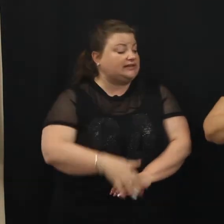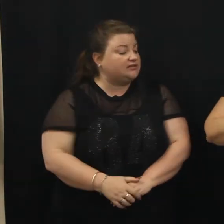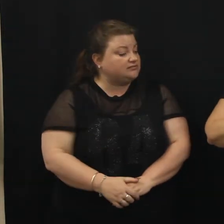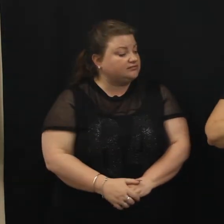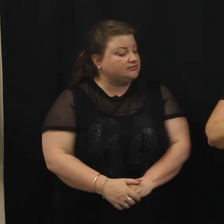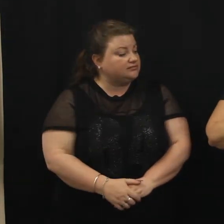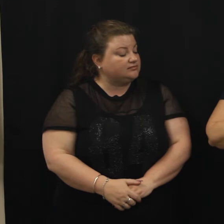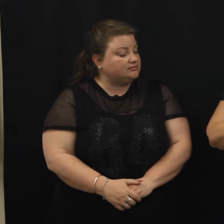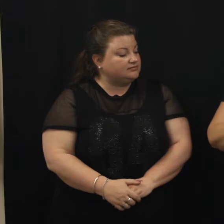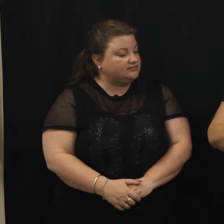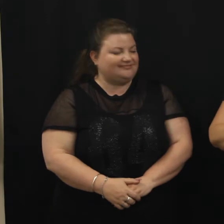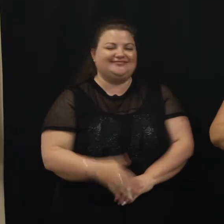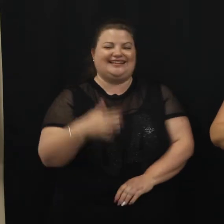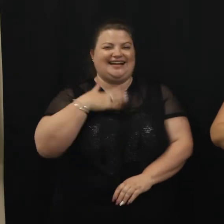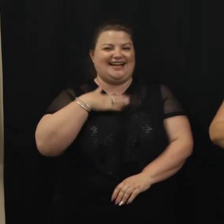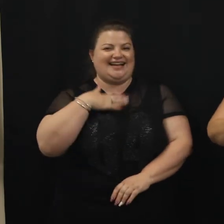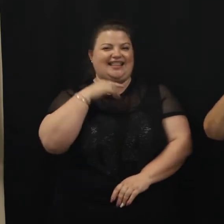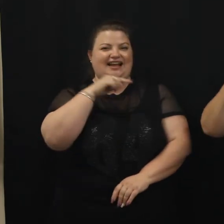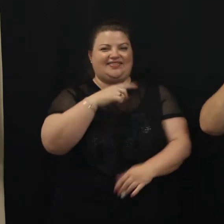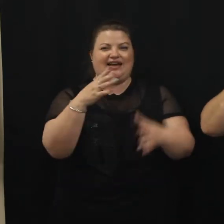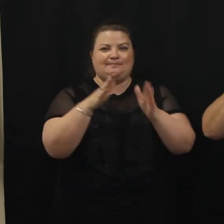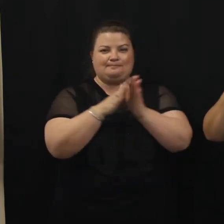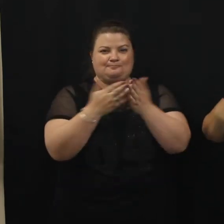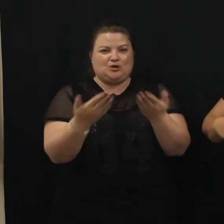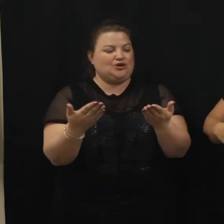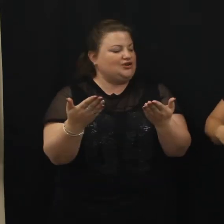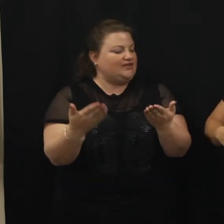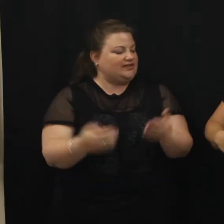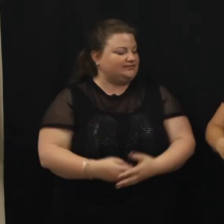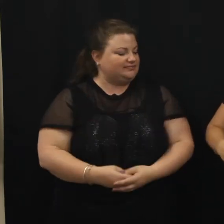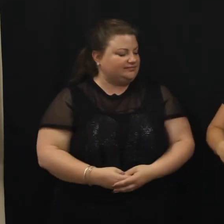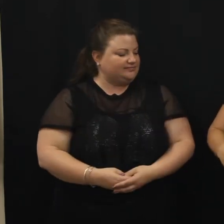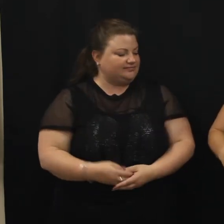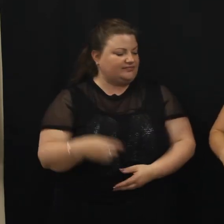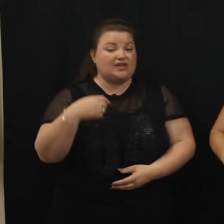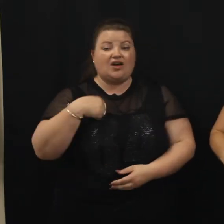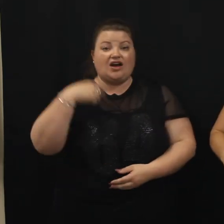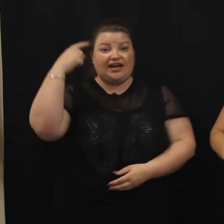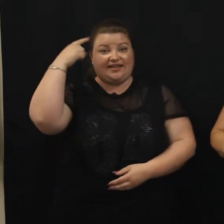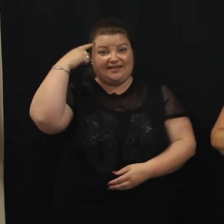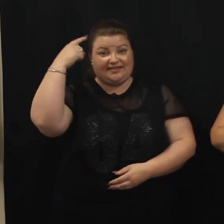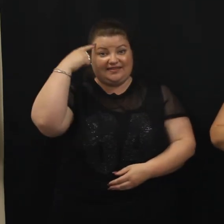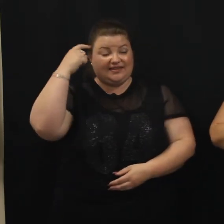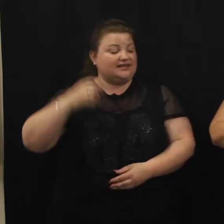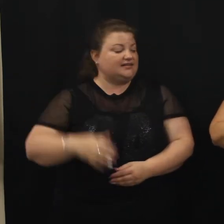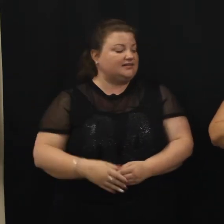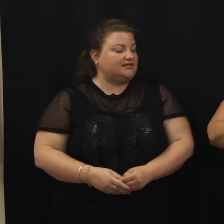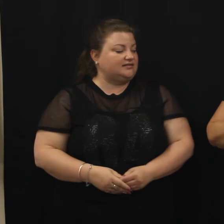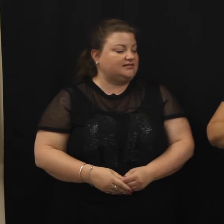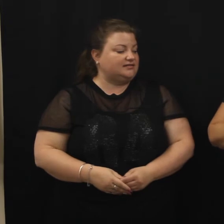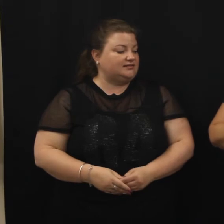I like that book. I think it was funny.